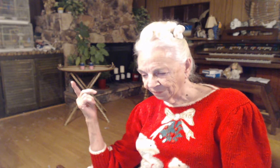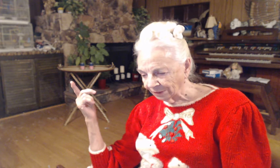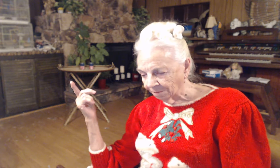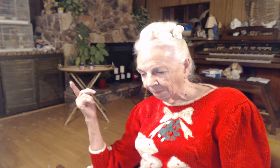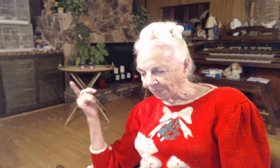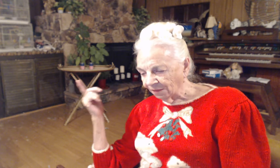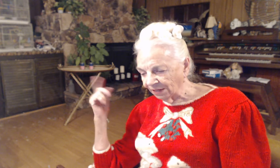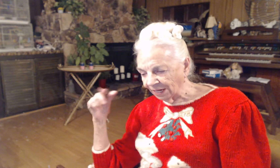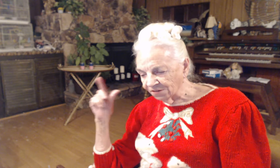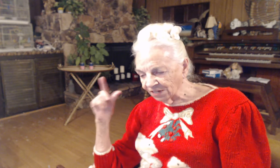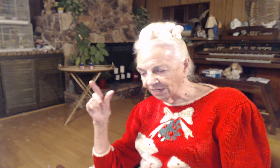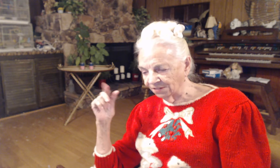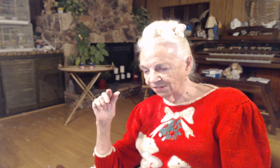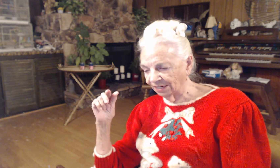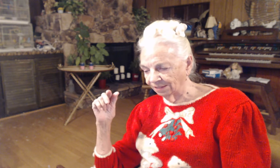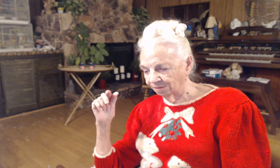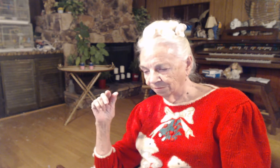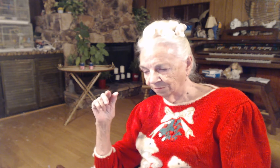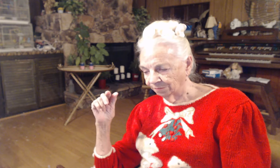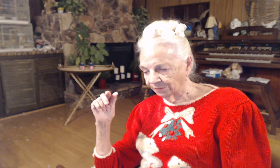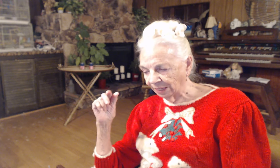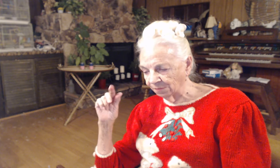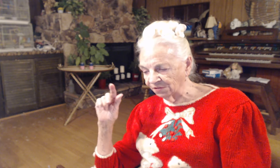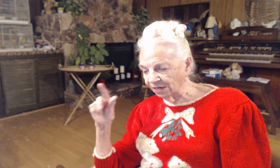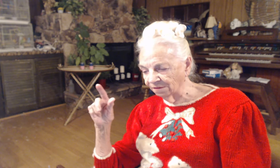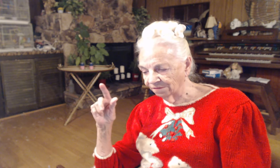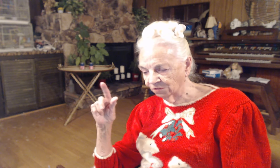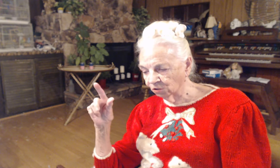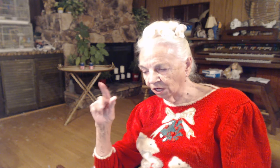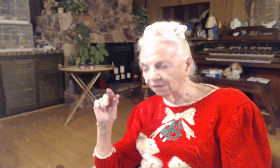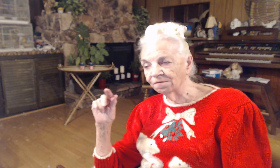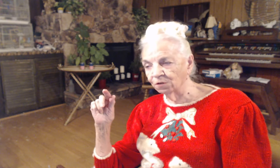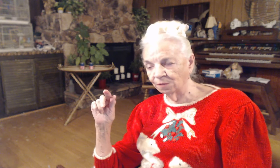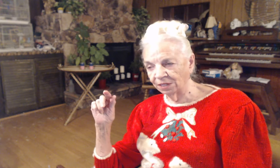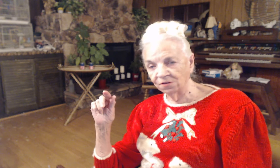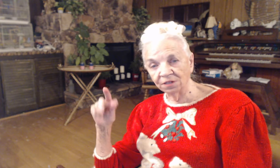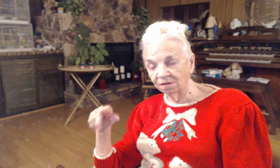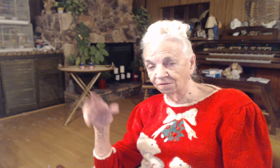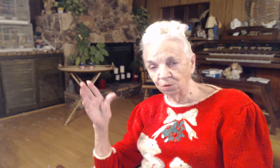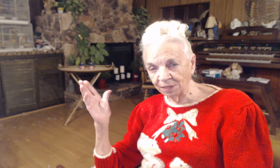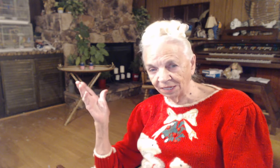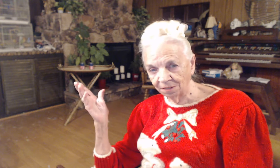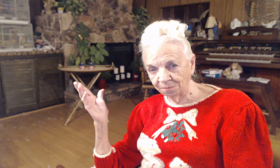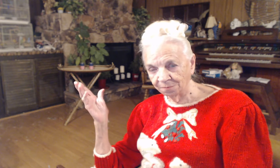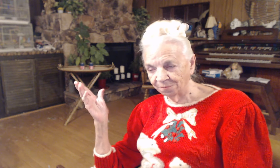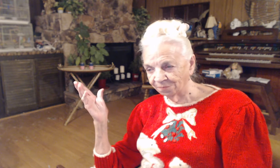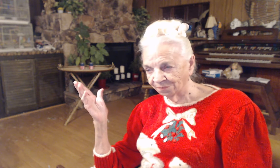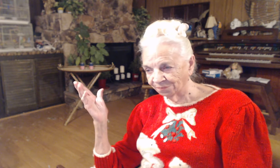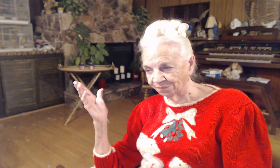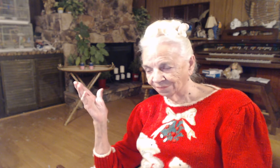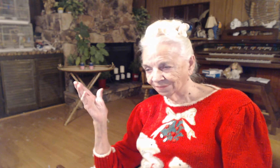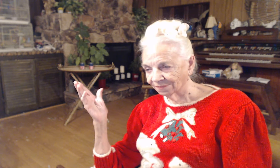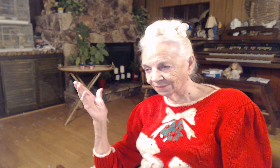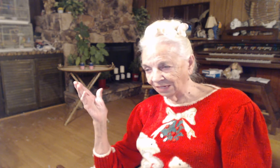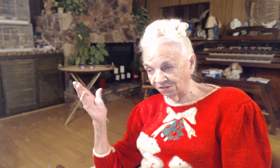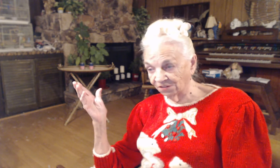That Isaiah said. Himself. Took our infirmities. And infirmities. Is a sickness.